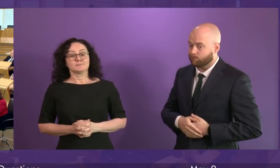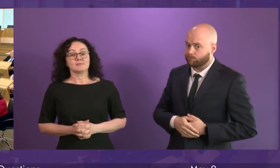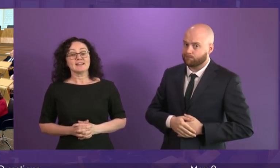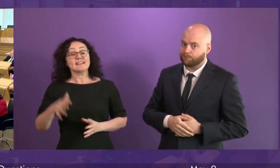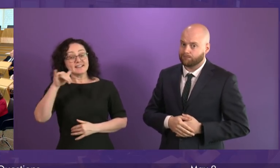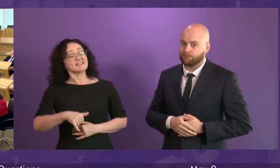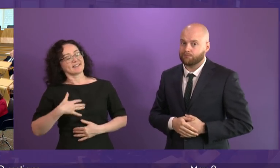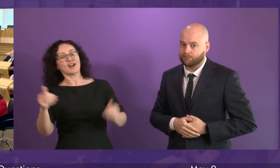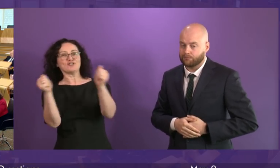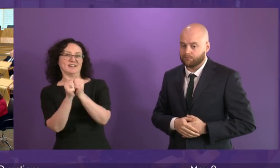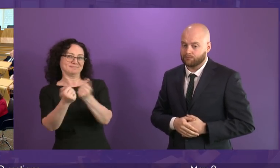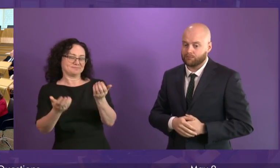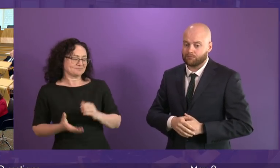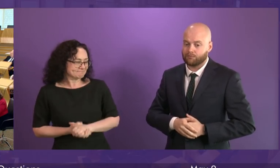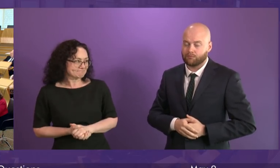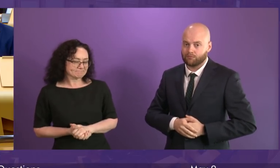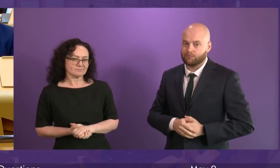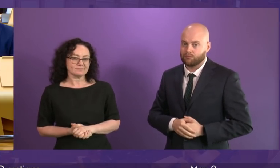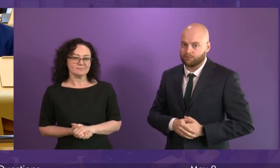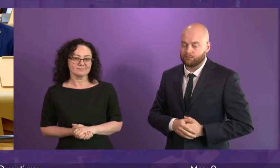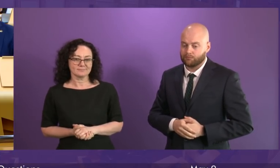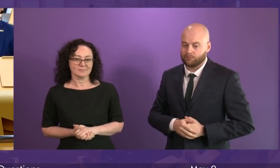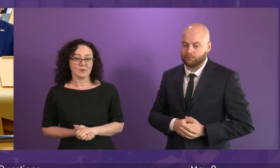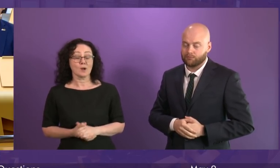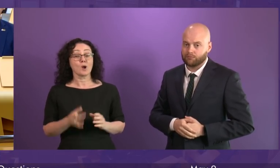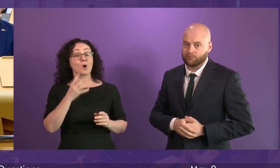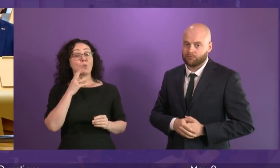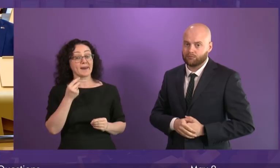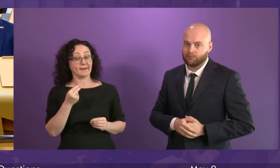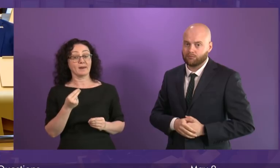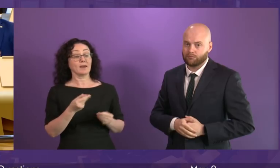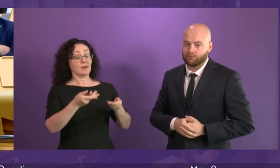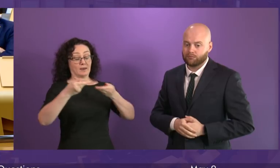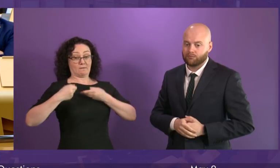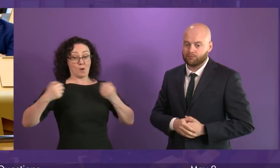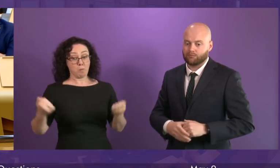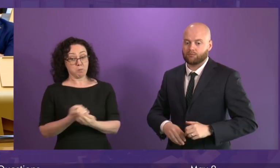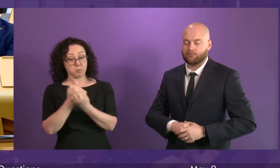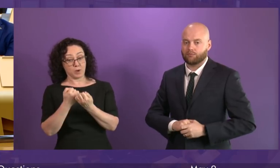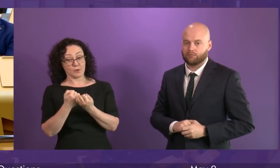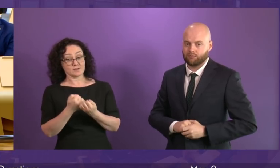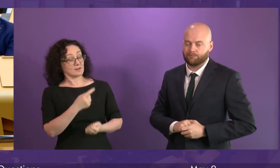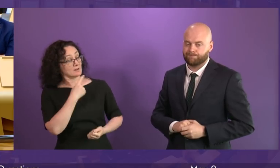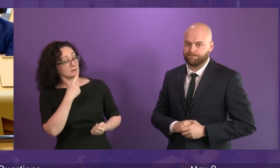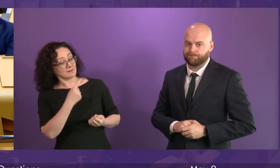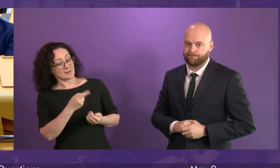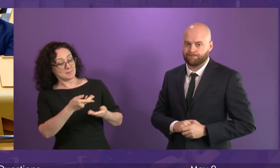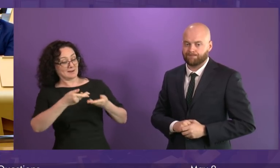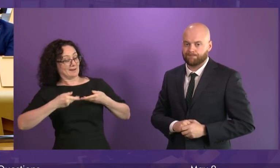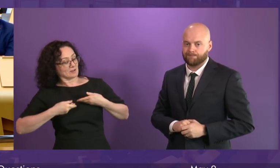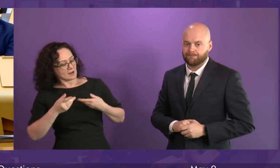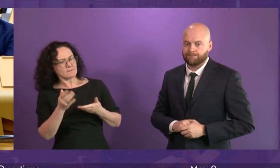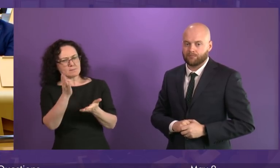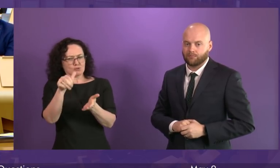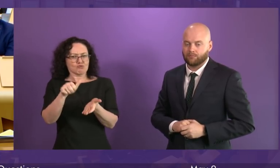Yes, I do. When they do devolve powers, they shouldn't send us faulty goods as they have tried to do on VAT